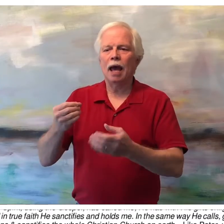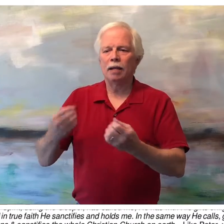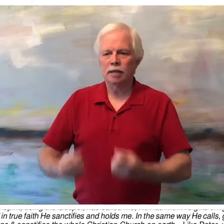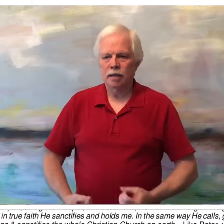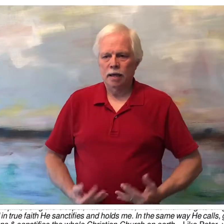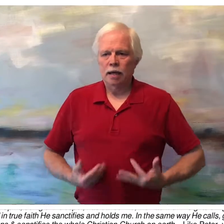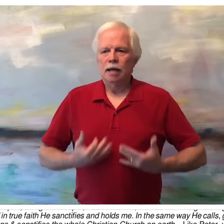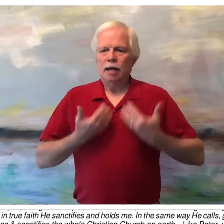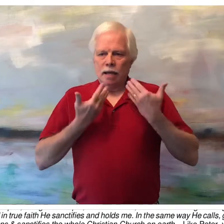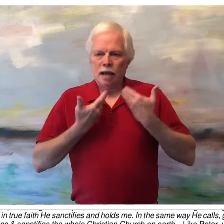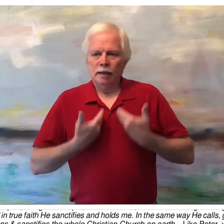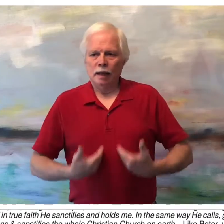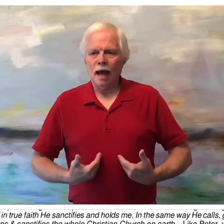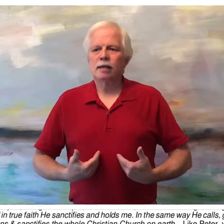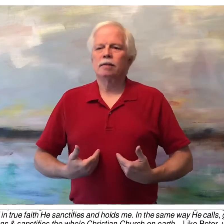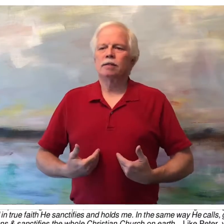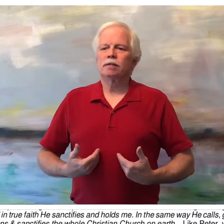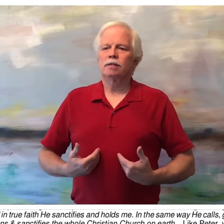and enlightens,